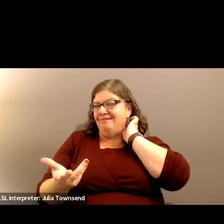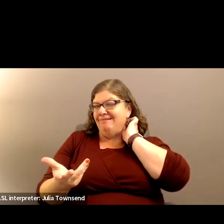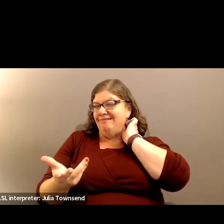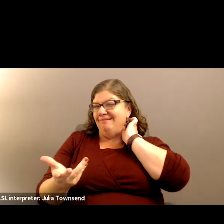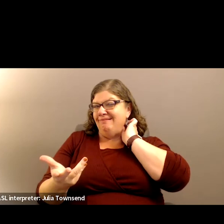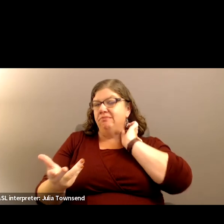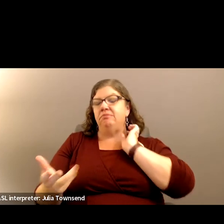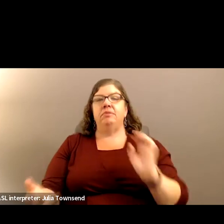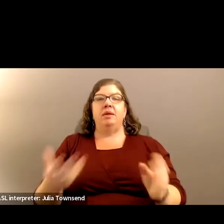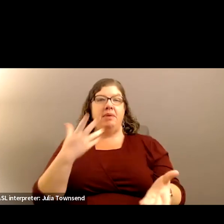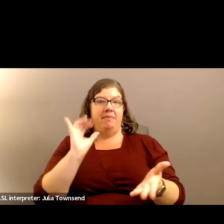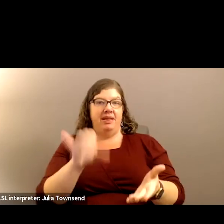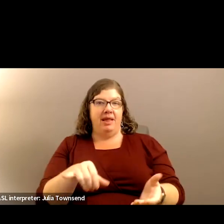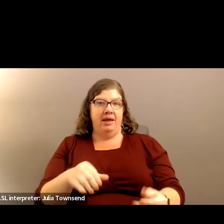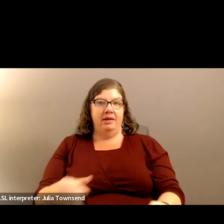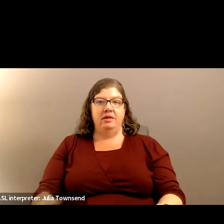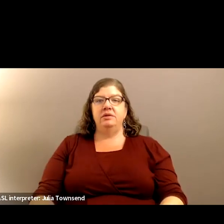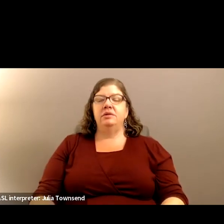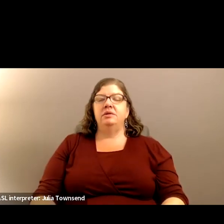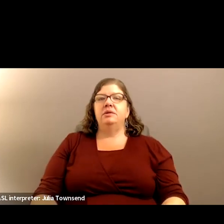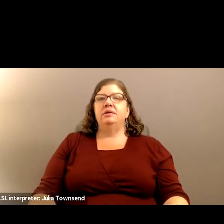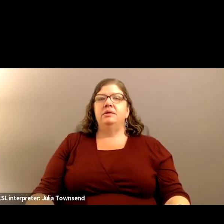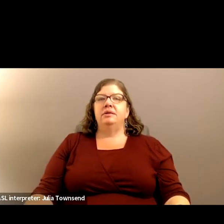Maybe that's it. Late application.